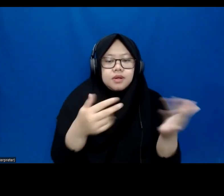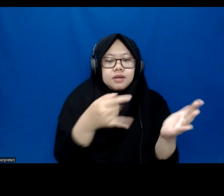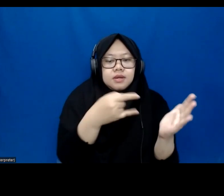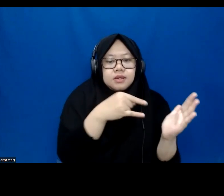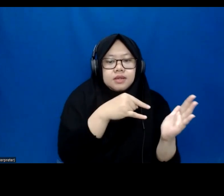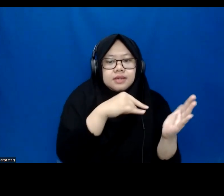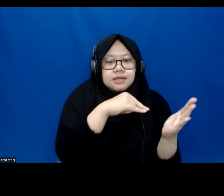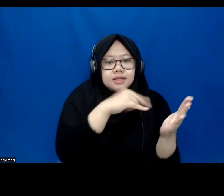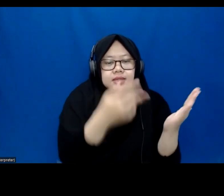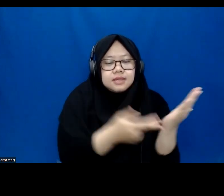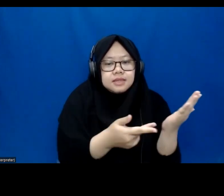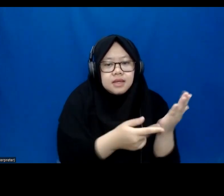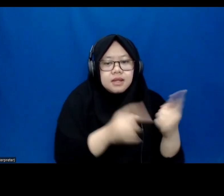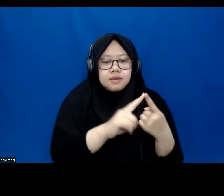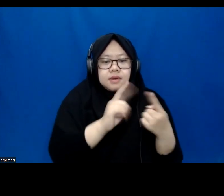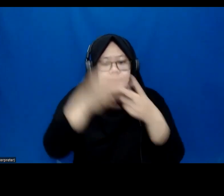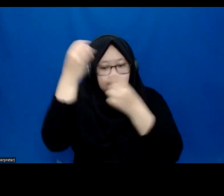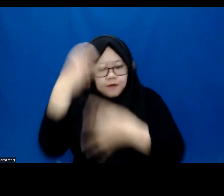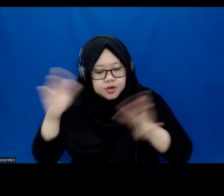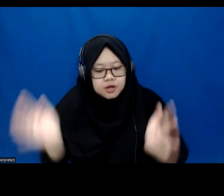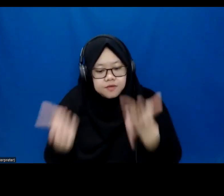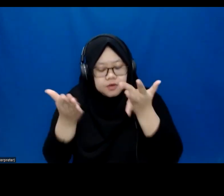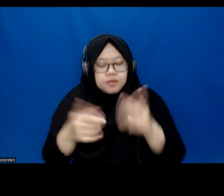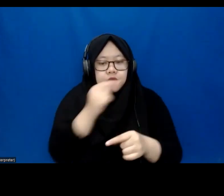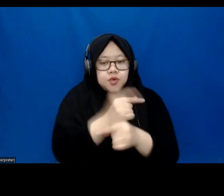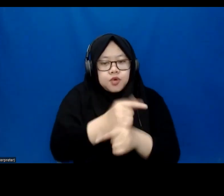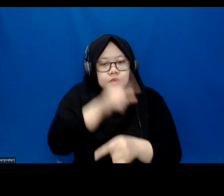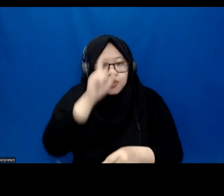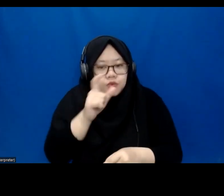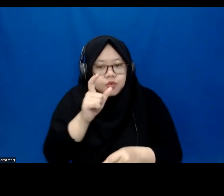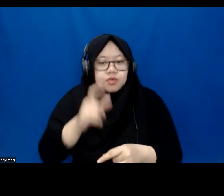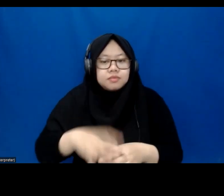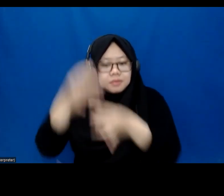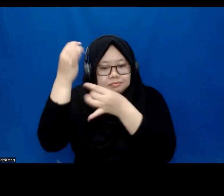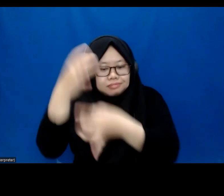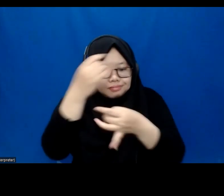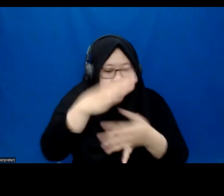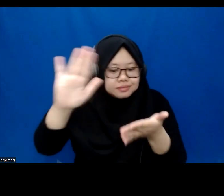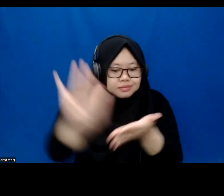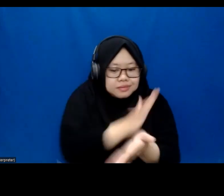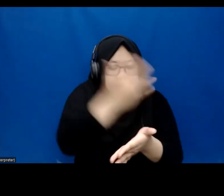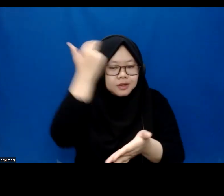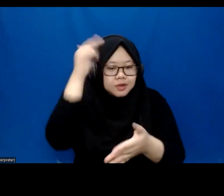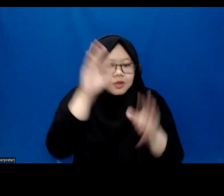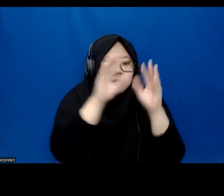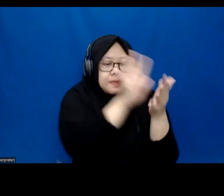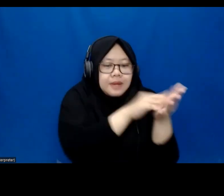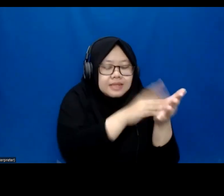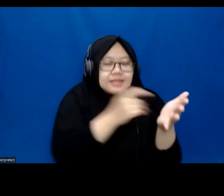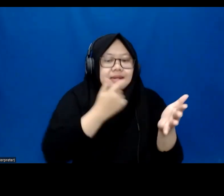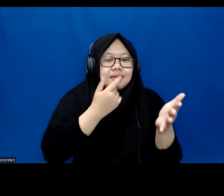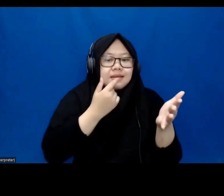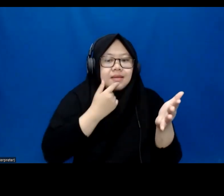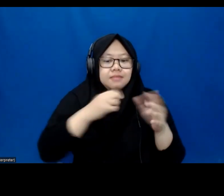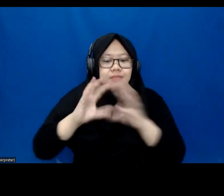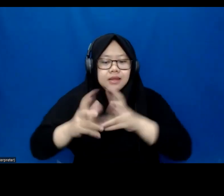first is professional development. Teachers need ongoing professional development opportunities to learn about the latest